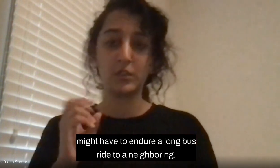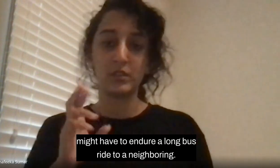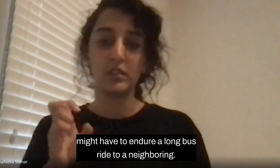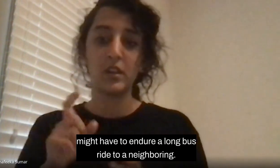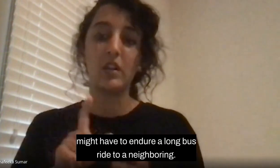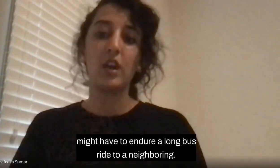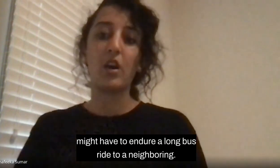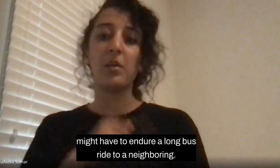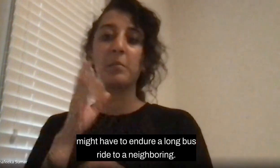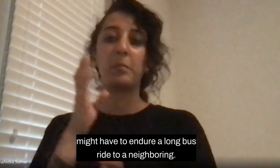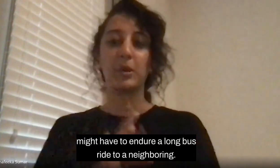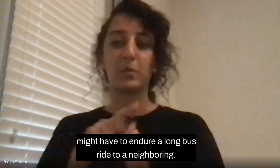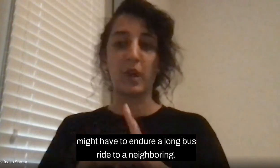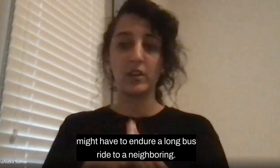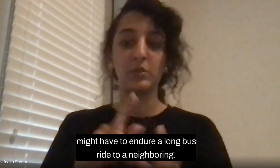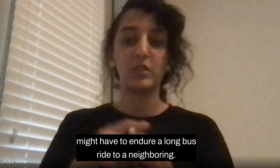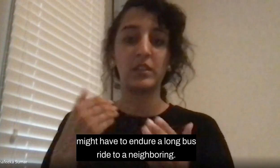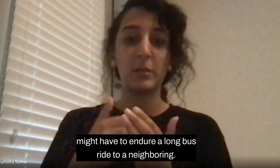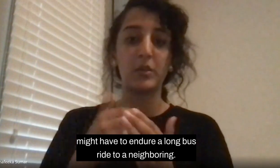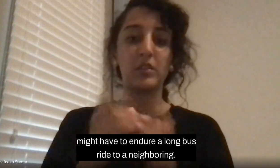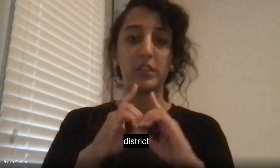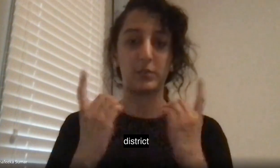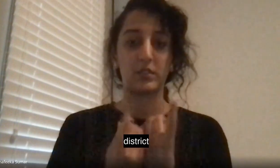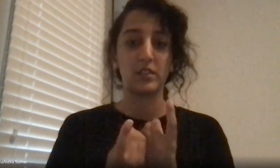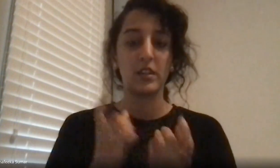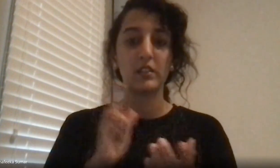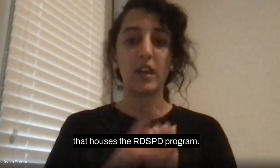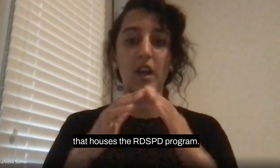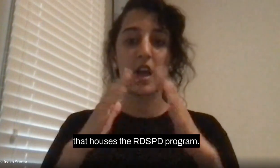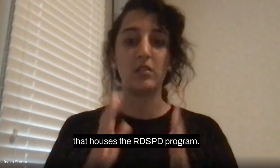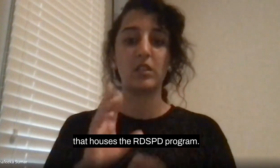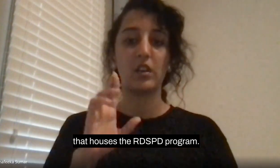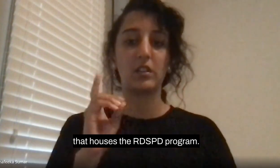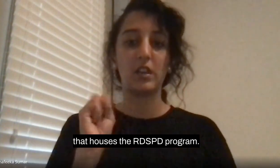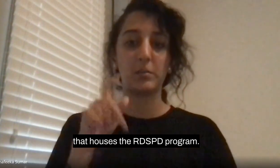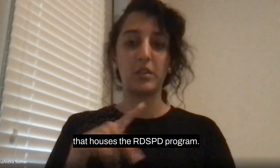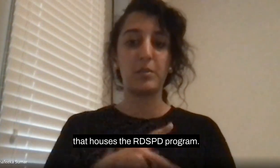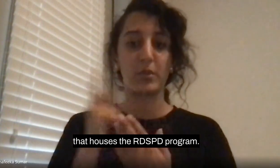a long bus ride to the neighborhood district that has the RDSPD program.